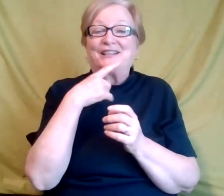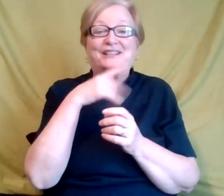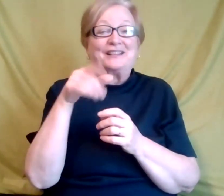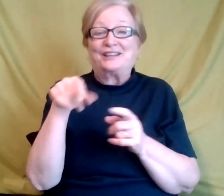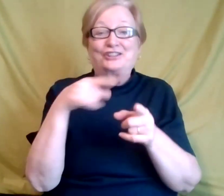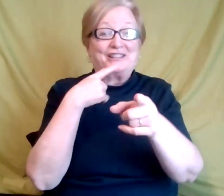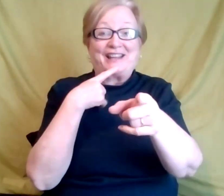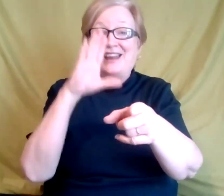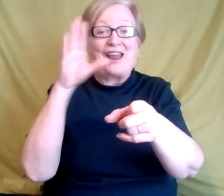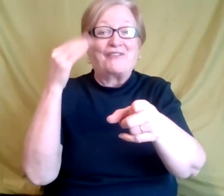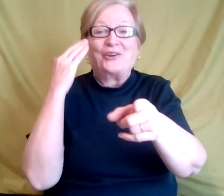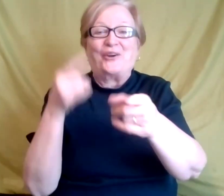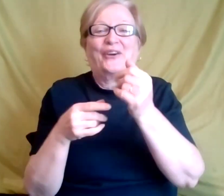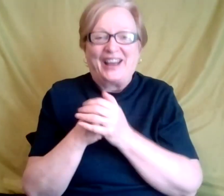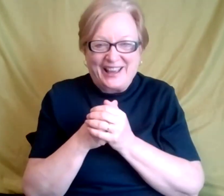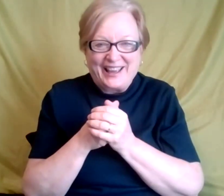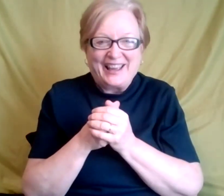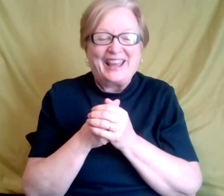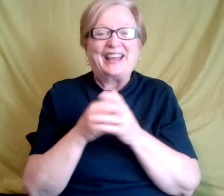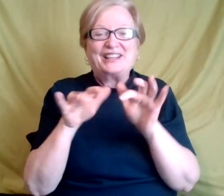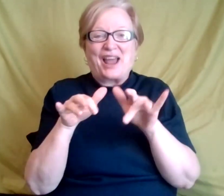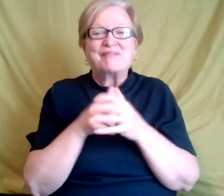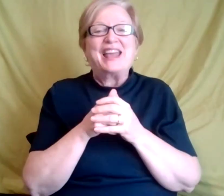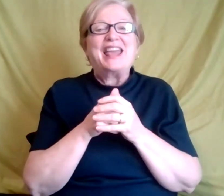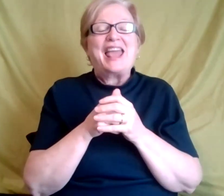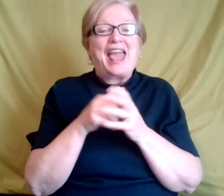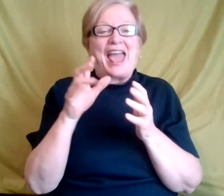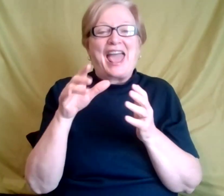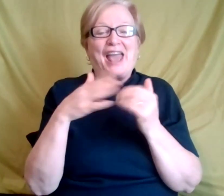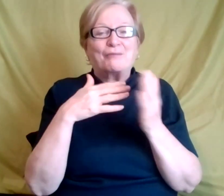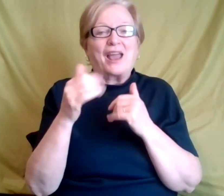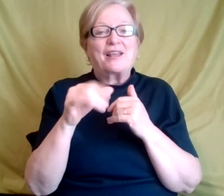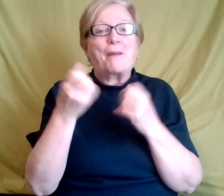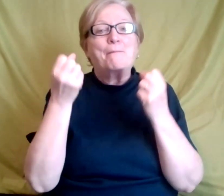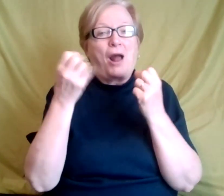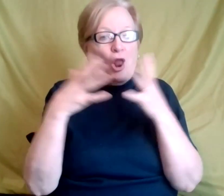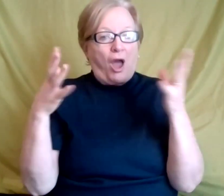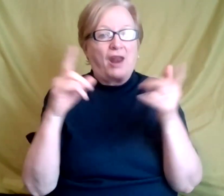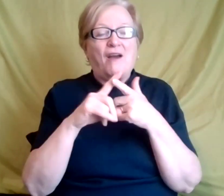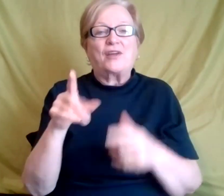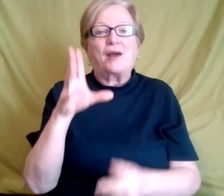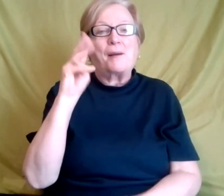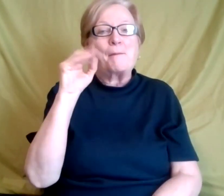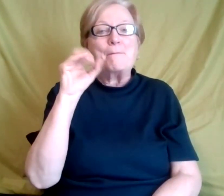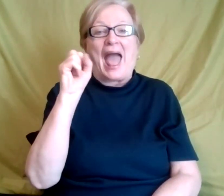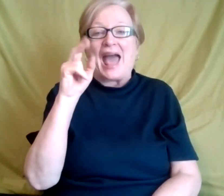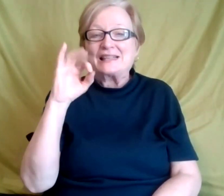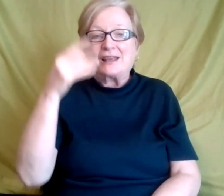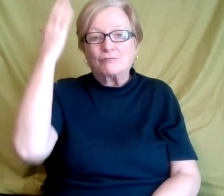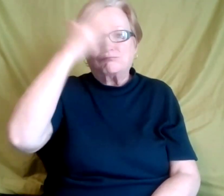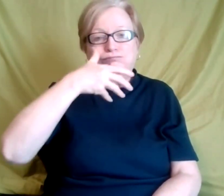knew. And I, I attribute that to a lot of the masking that, that I did unknowingly